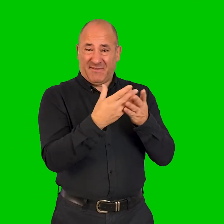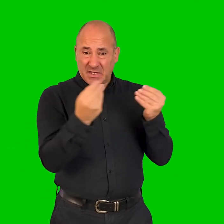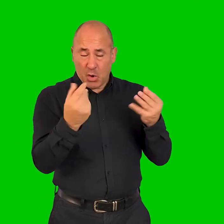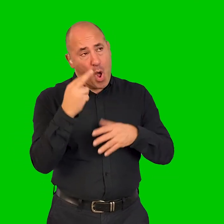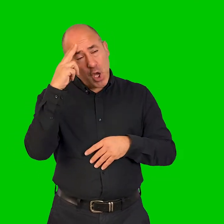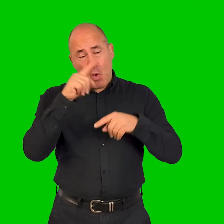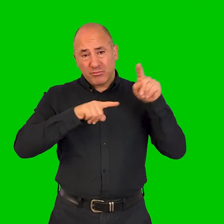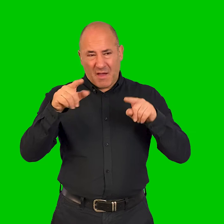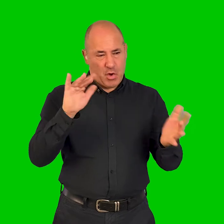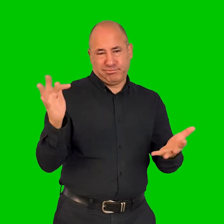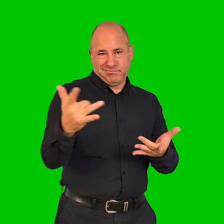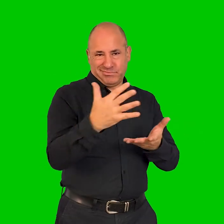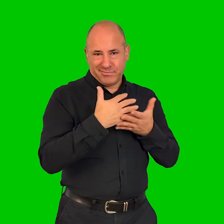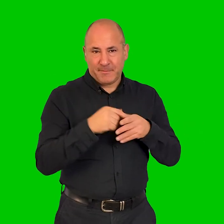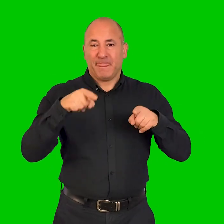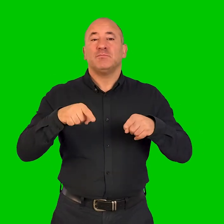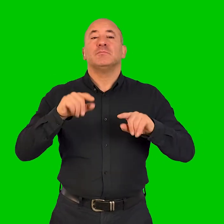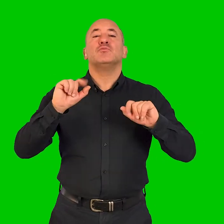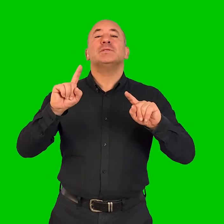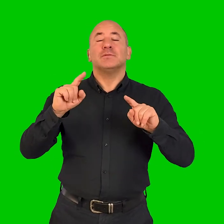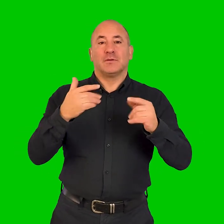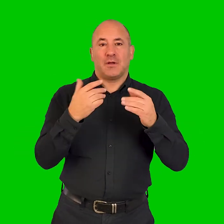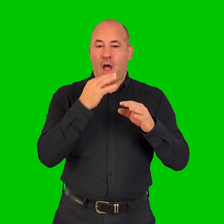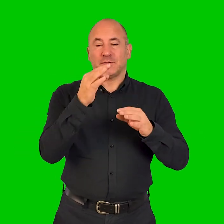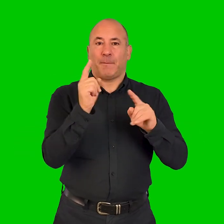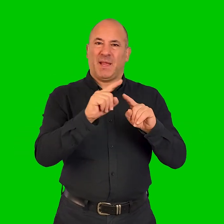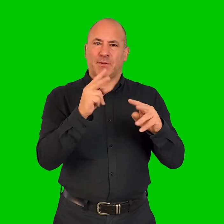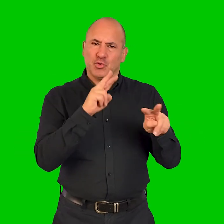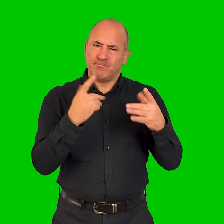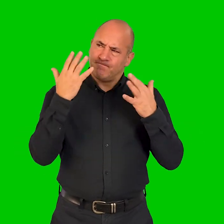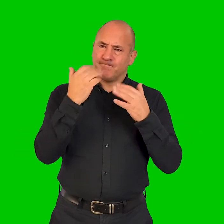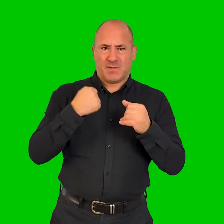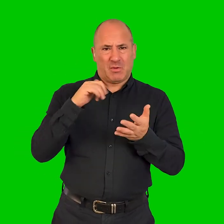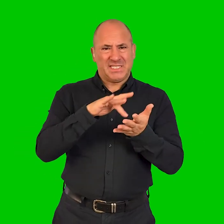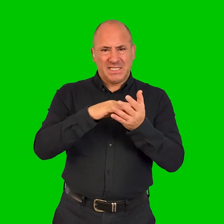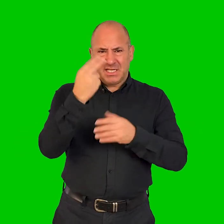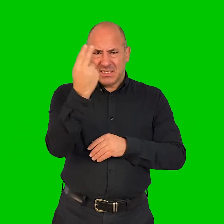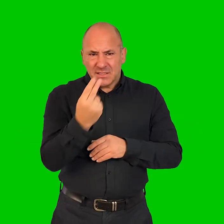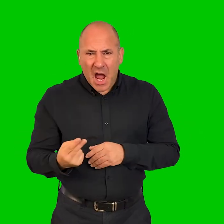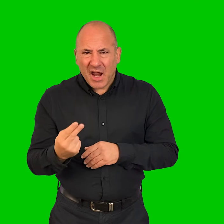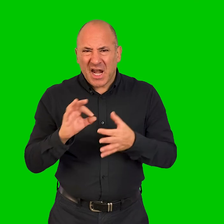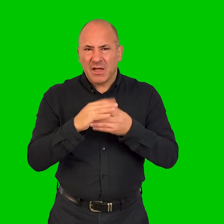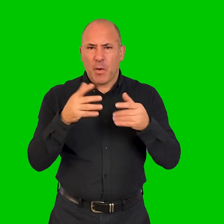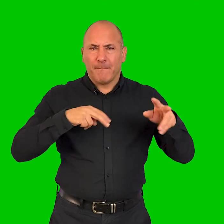This work invited audiences to think about the way our cities are designed for movement rather than rest and the way we view one another's behaviour in public.